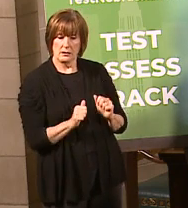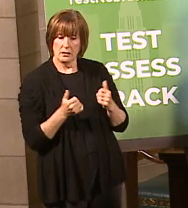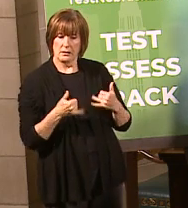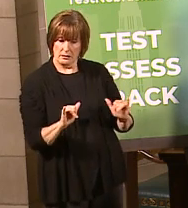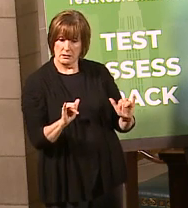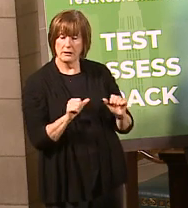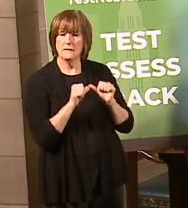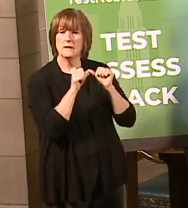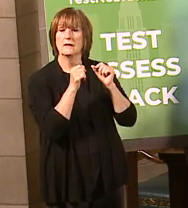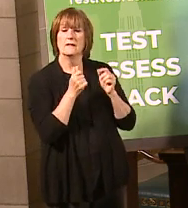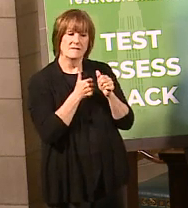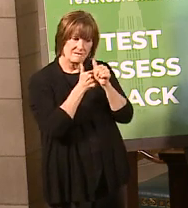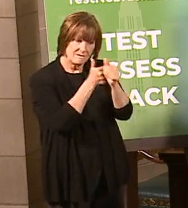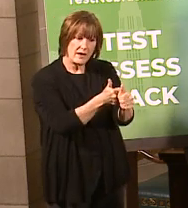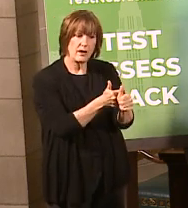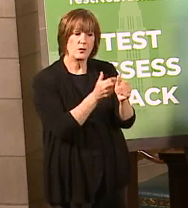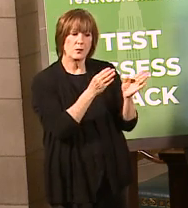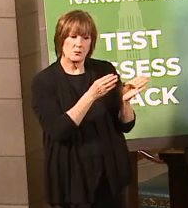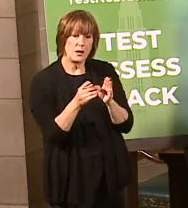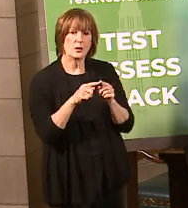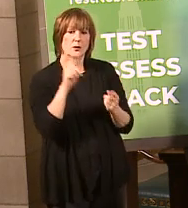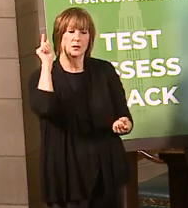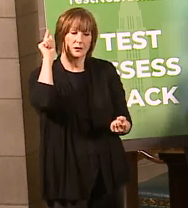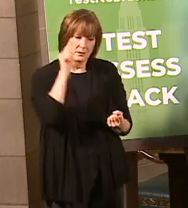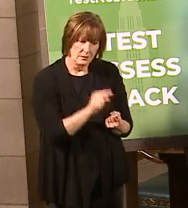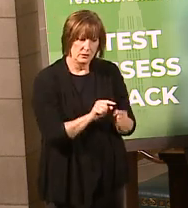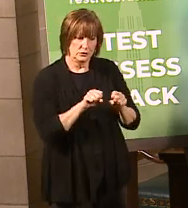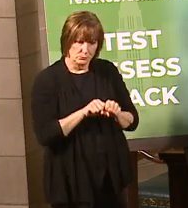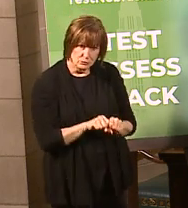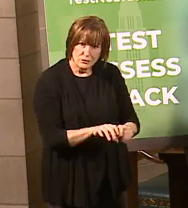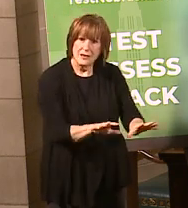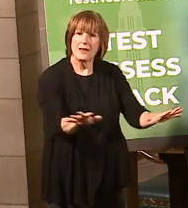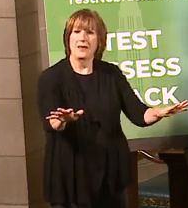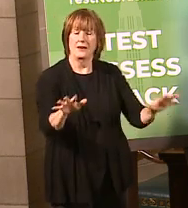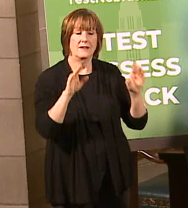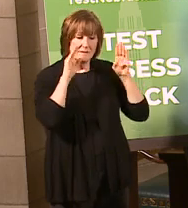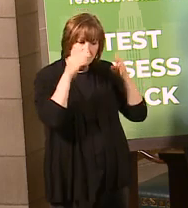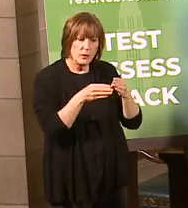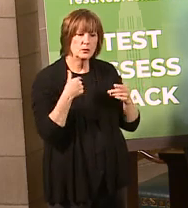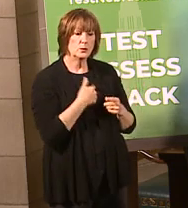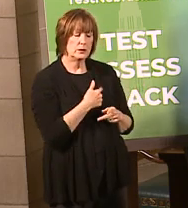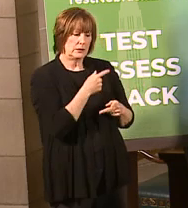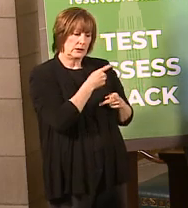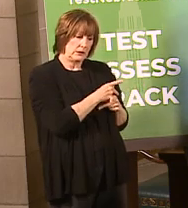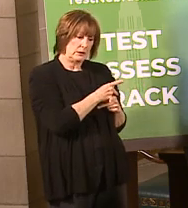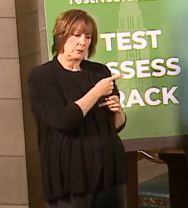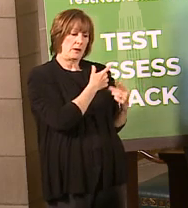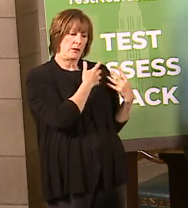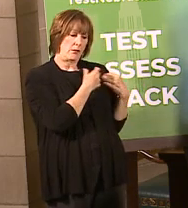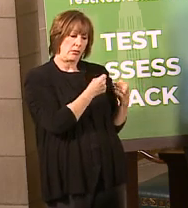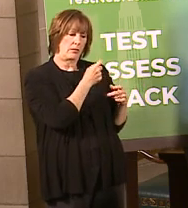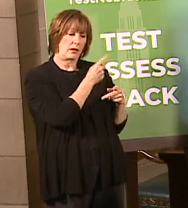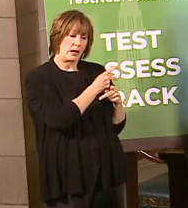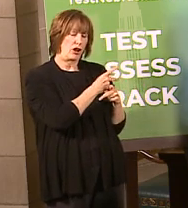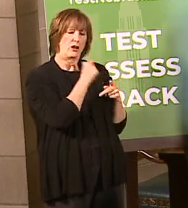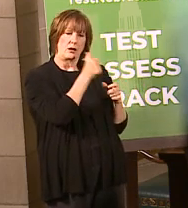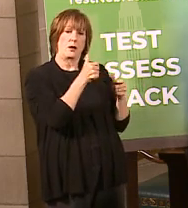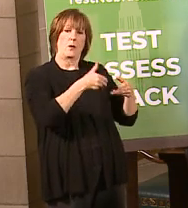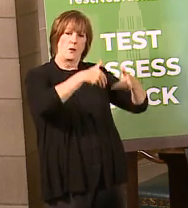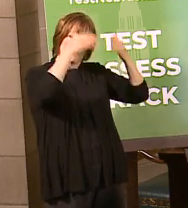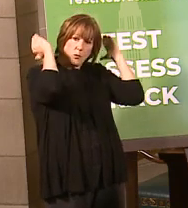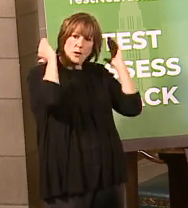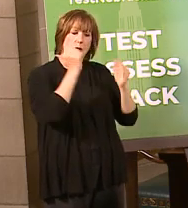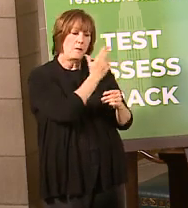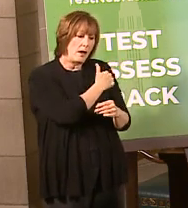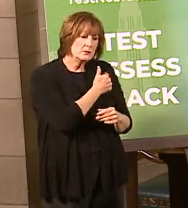follow our plan with regard to slowing the spread of virus here in Nebraska, focusing on making sure we preserve our health care system. I think that's the best thing we can do for